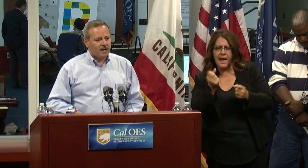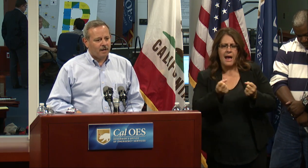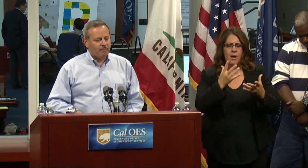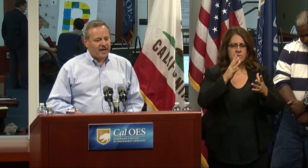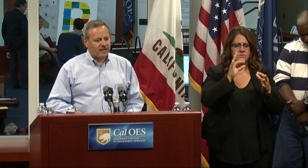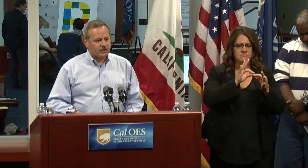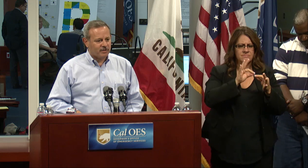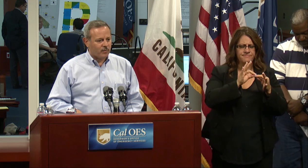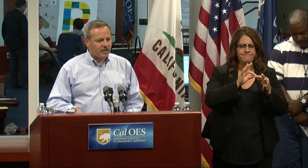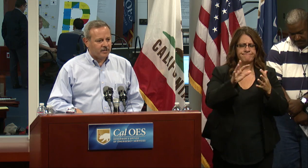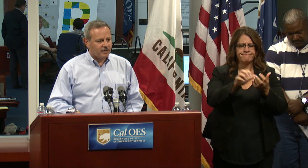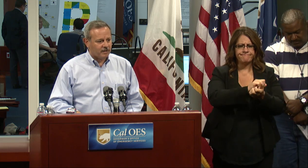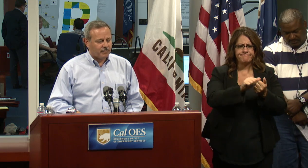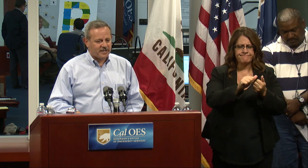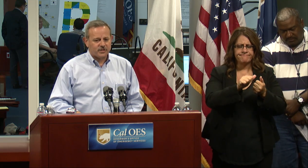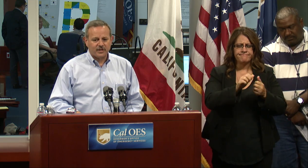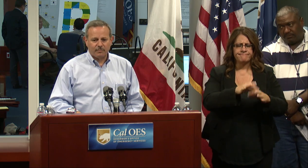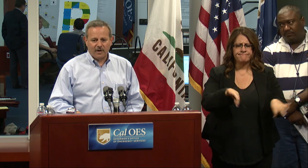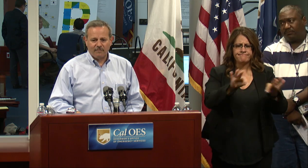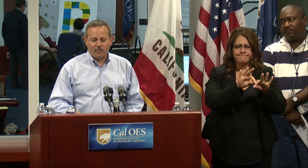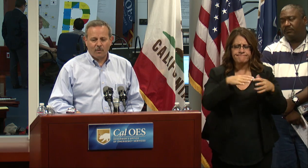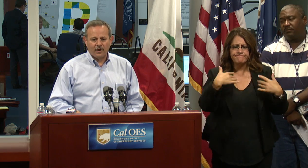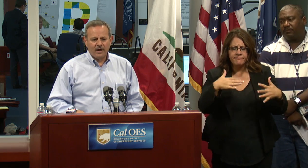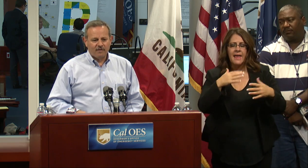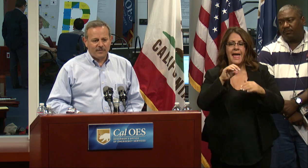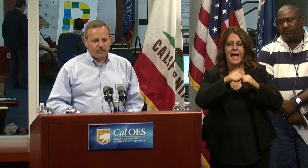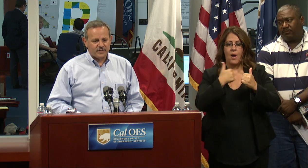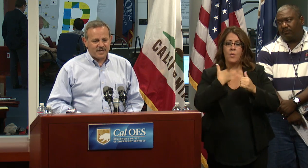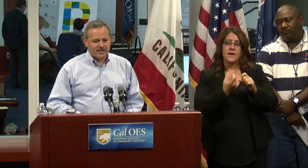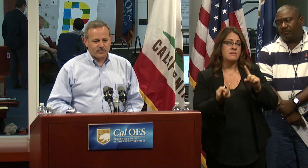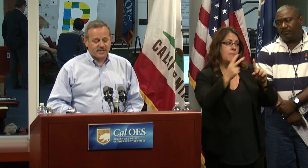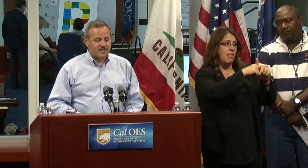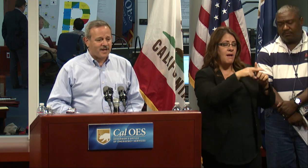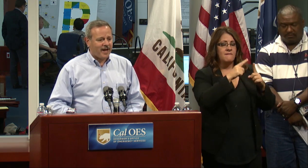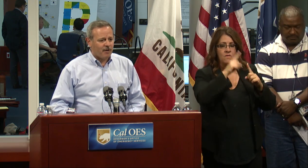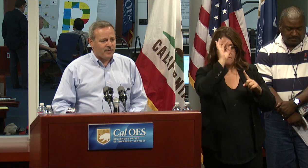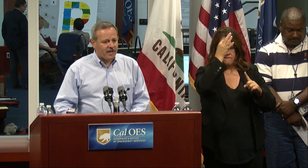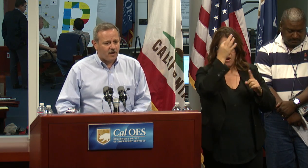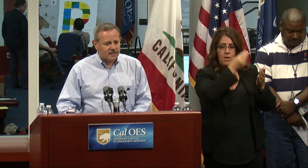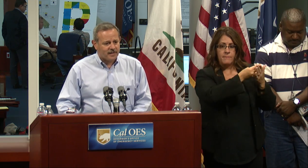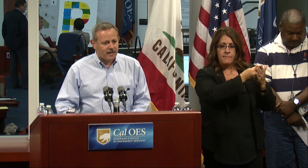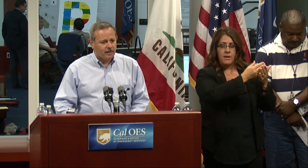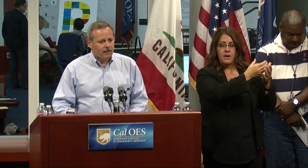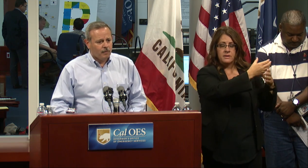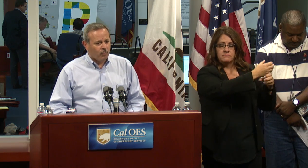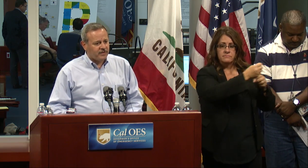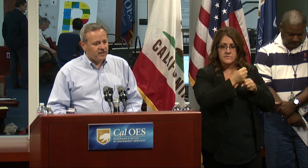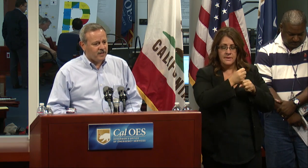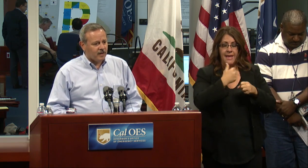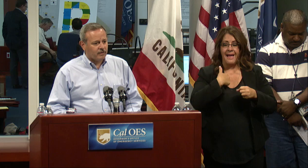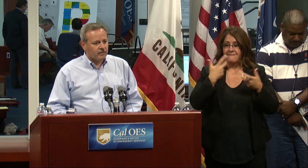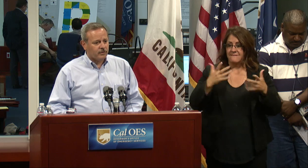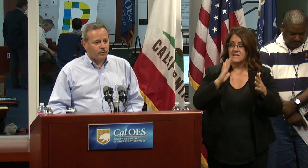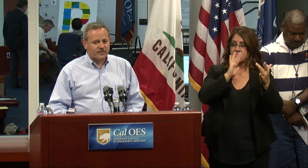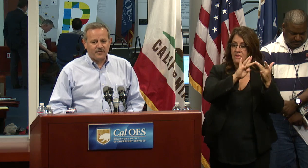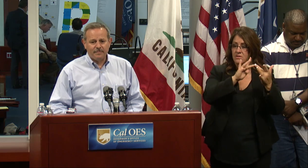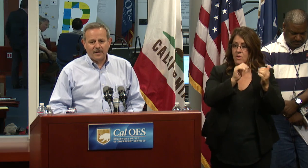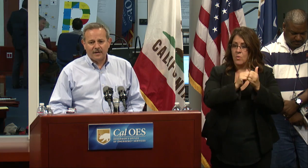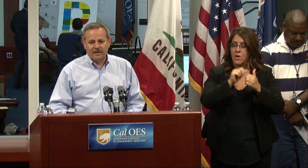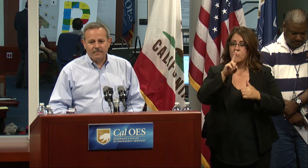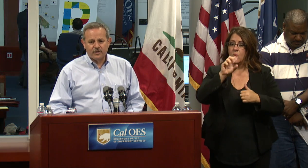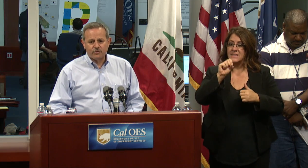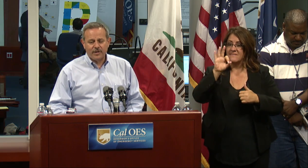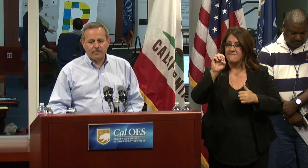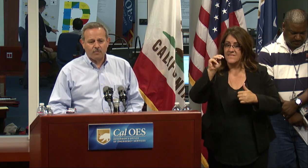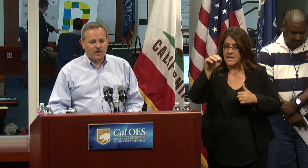so that we could potentially apply for federal disaster assistance. I have been in contact with the U.S. FEMA